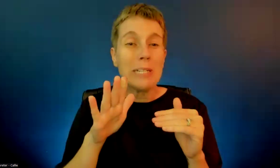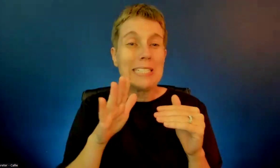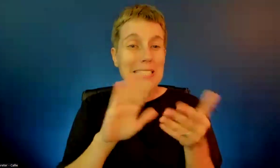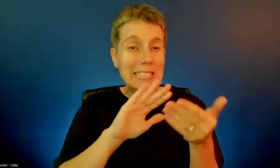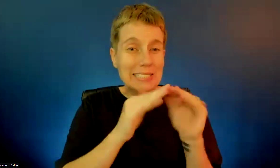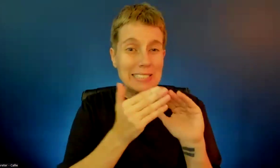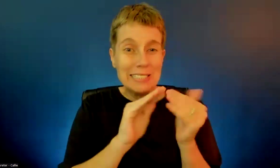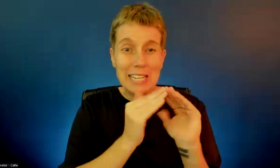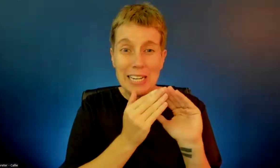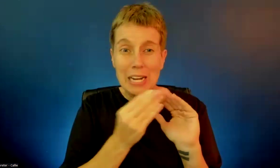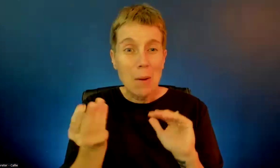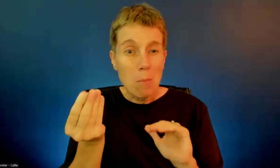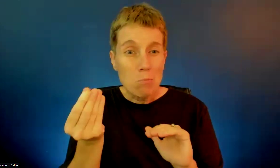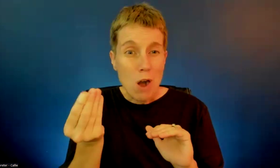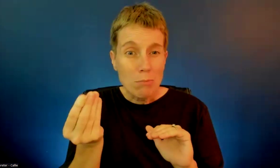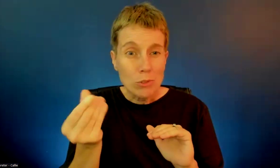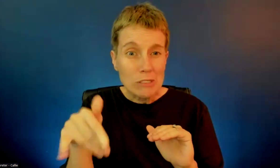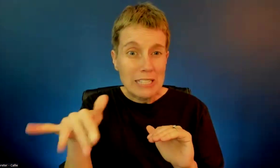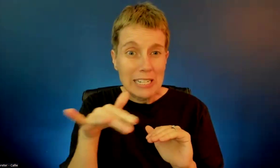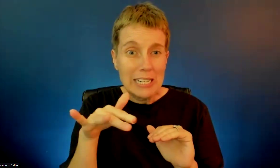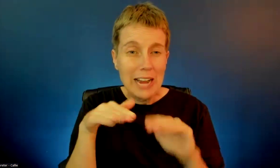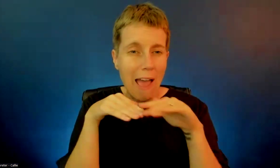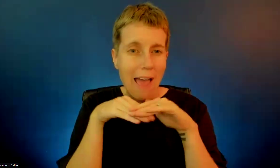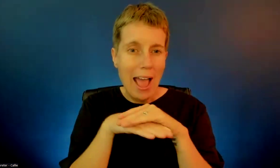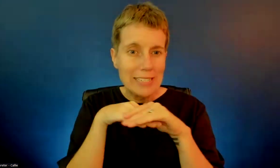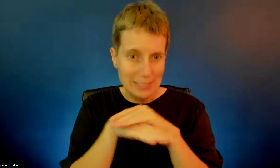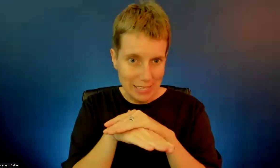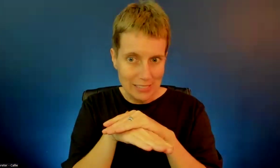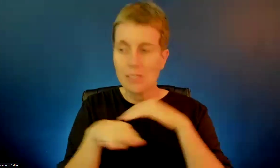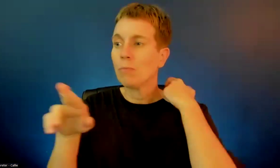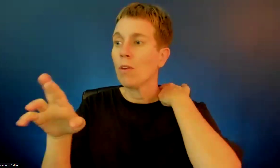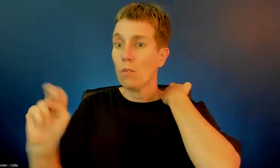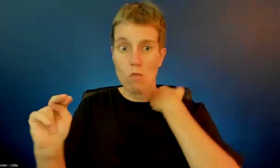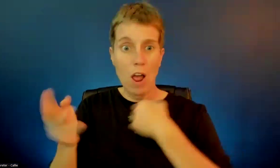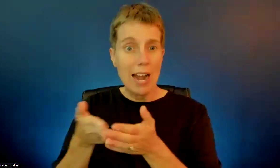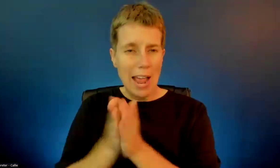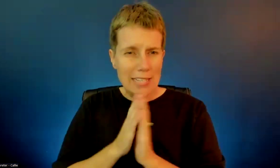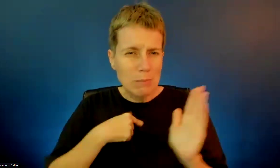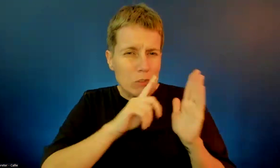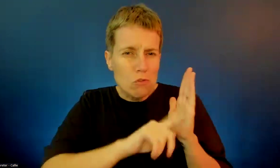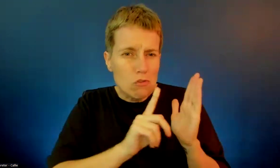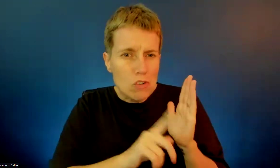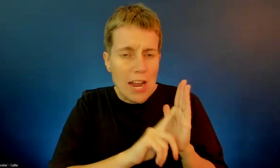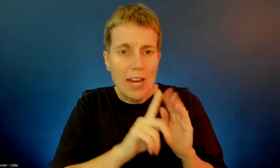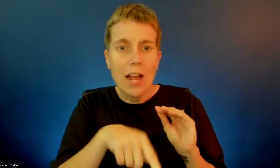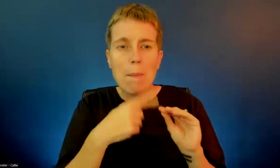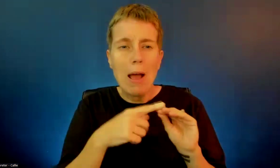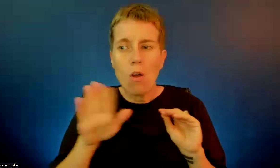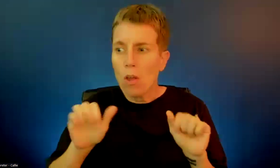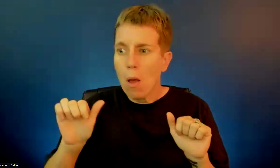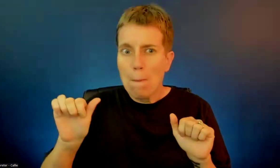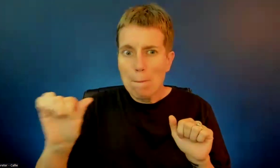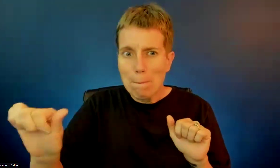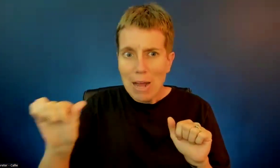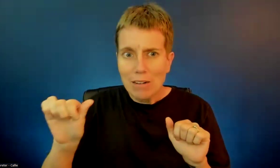buttons, to push a button to open the doors. And I've got the process underway. There are